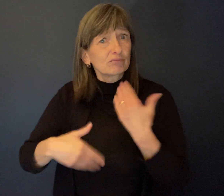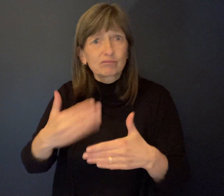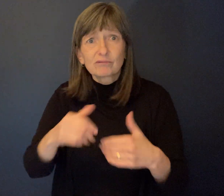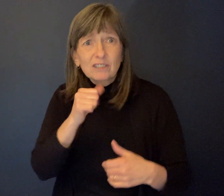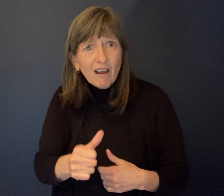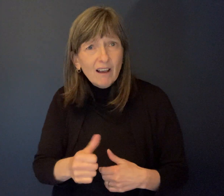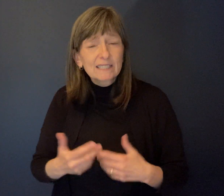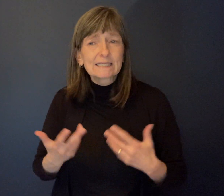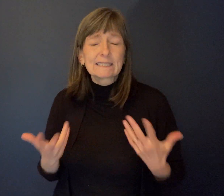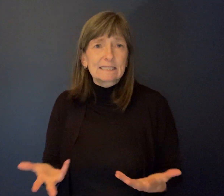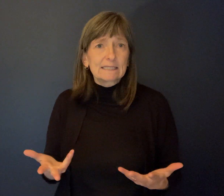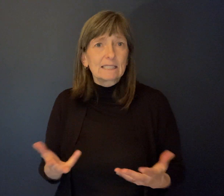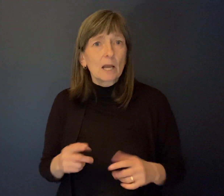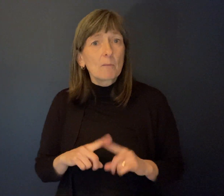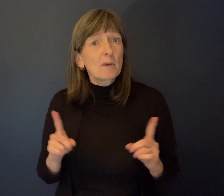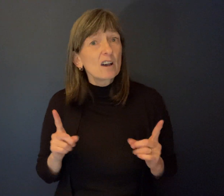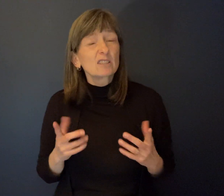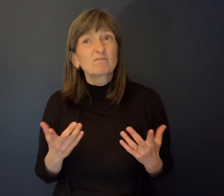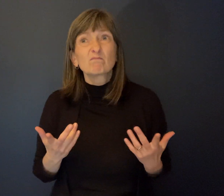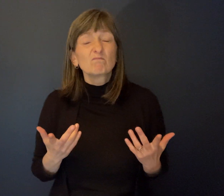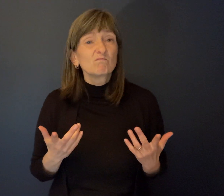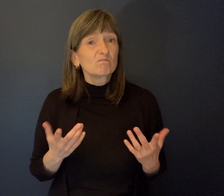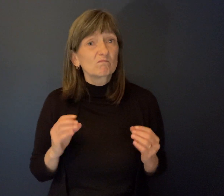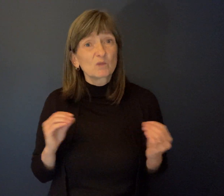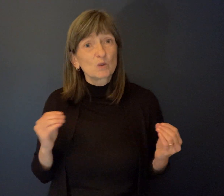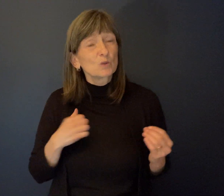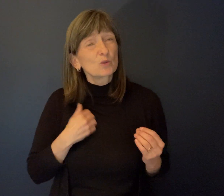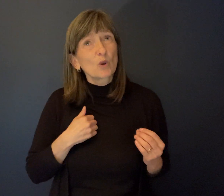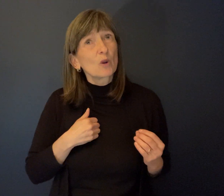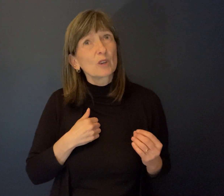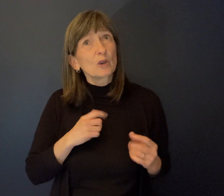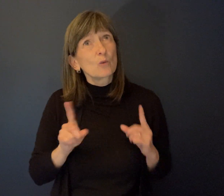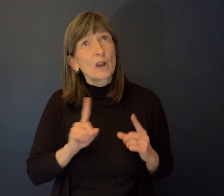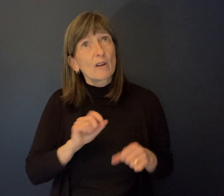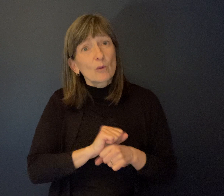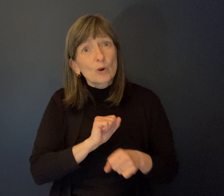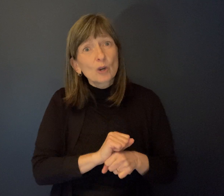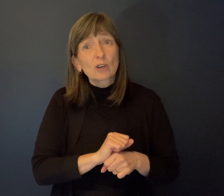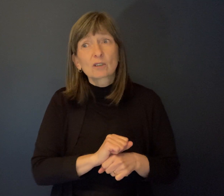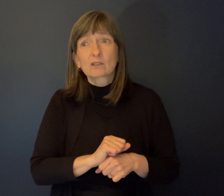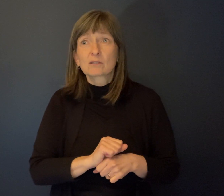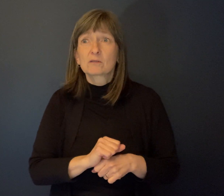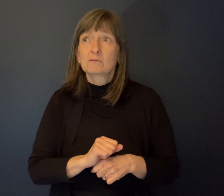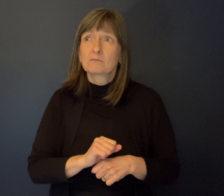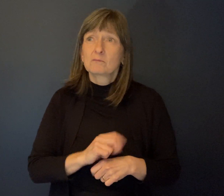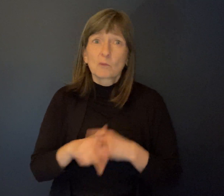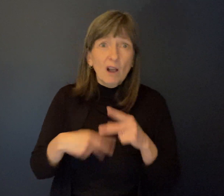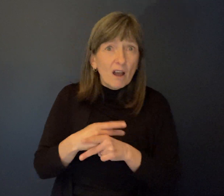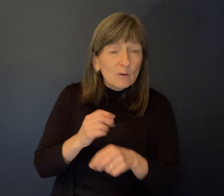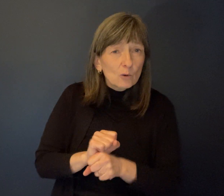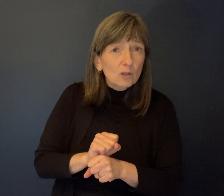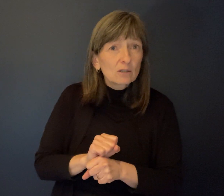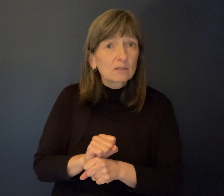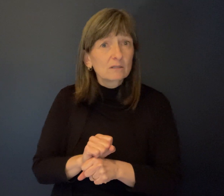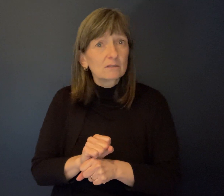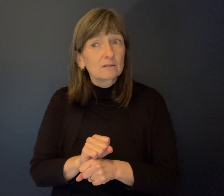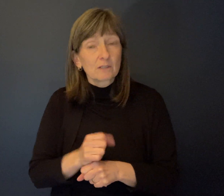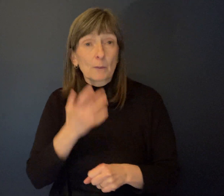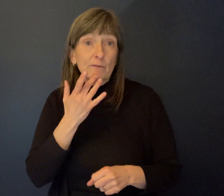Um, but no, I have no regrets in terms of who I work with and the kind of work we did. You know, you always want progress to go a little bit faster than